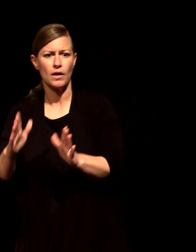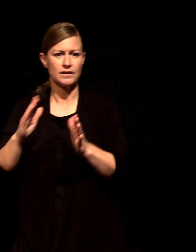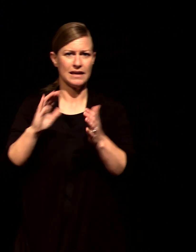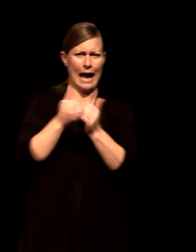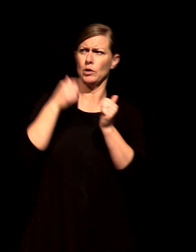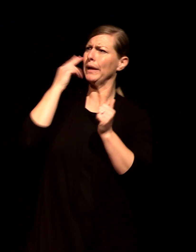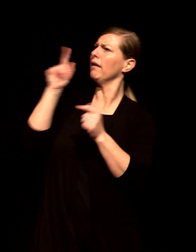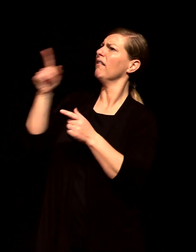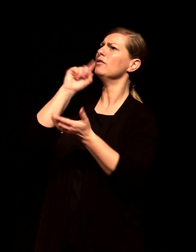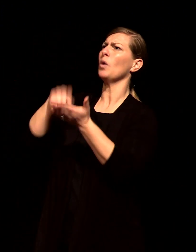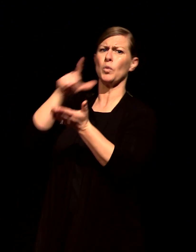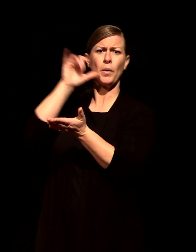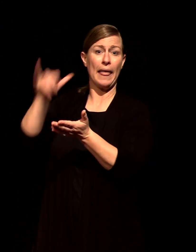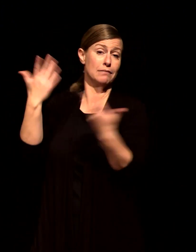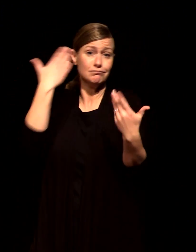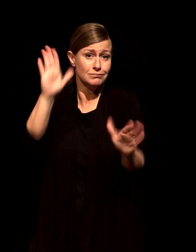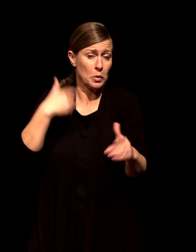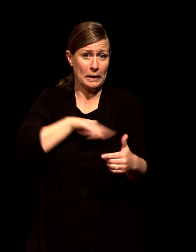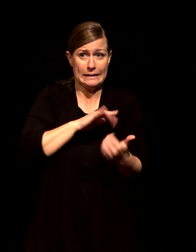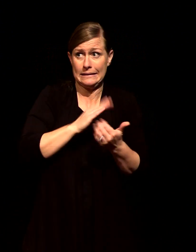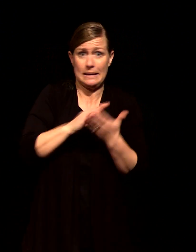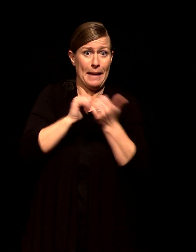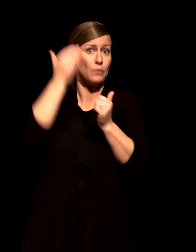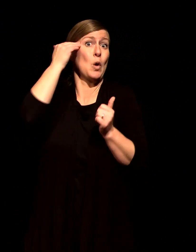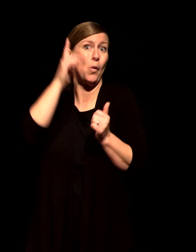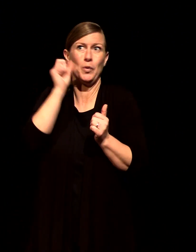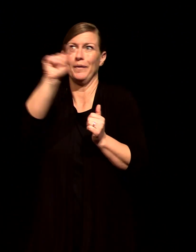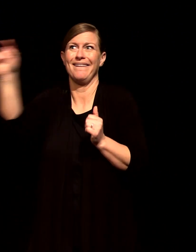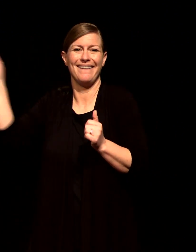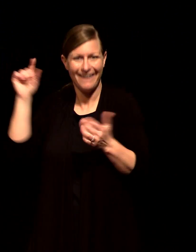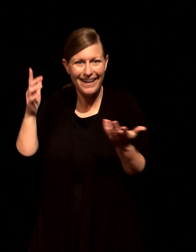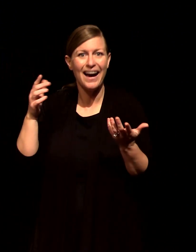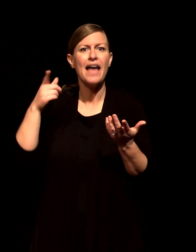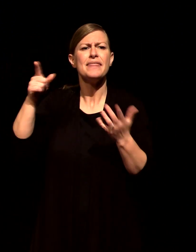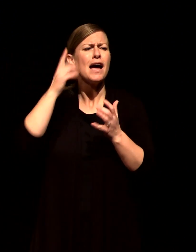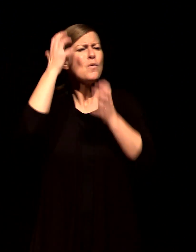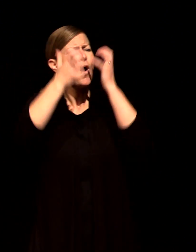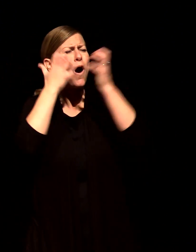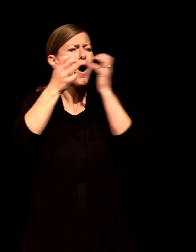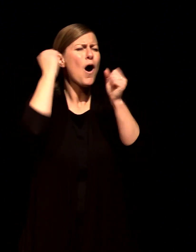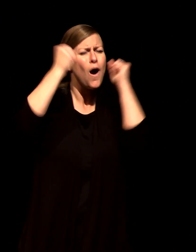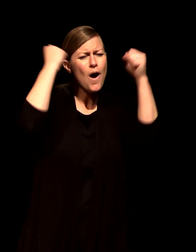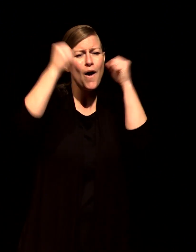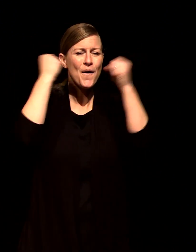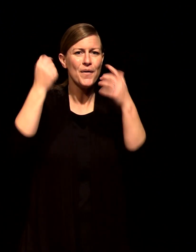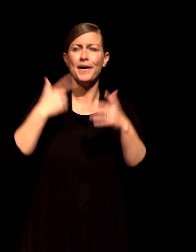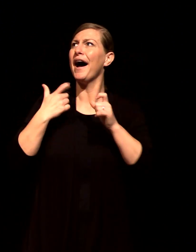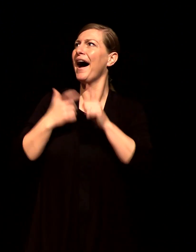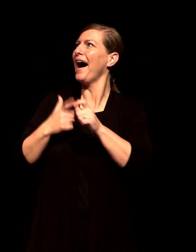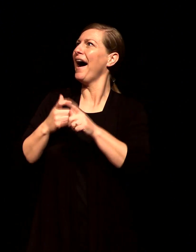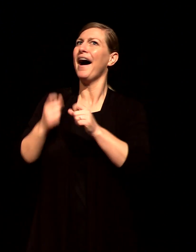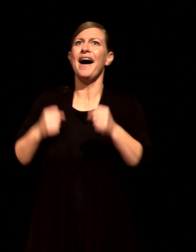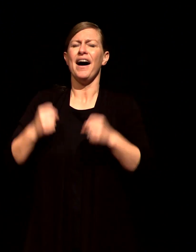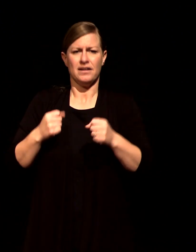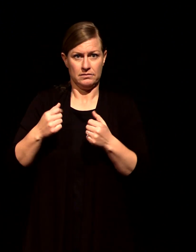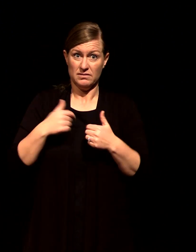them we just do and they're cheering as well and you come around that last stretch and you look down and